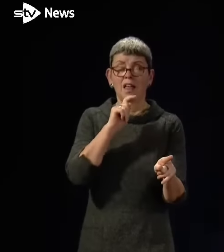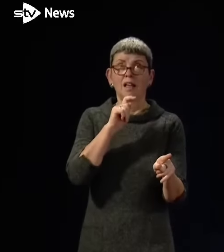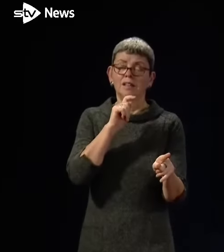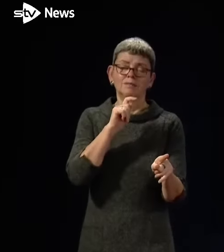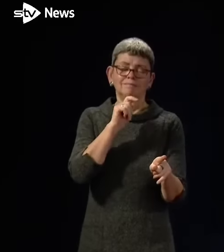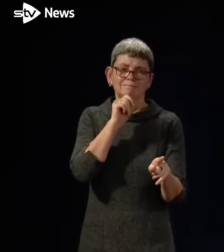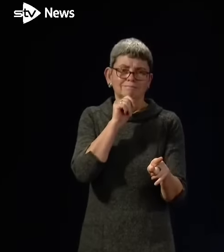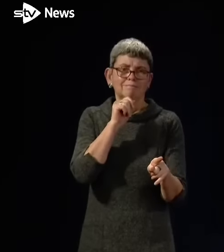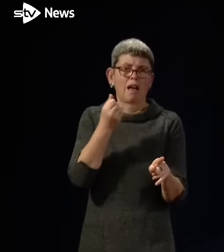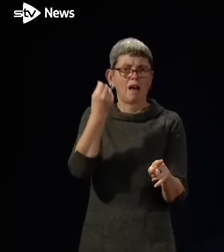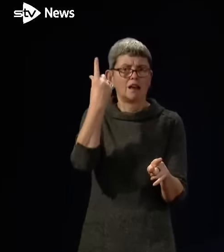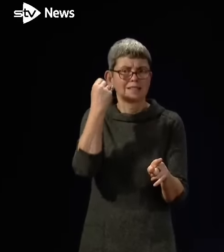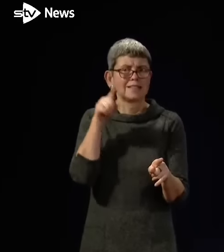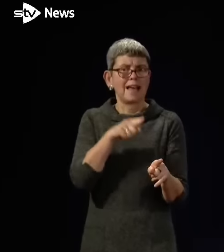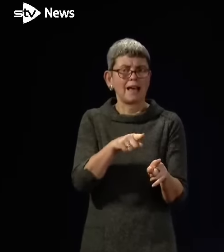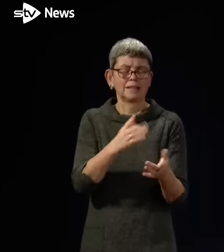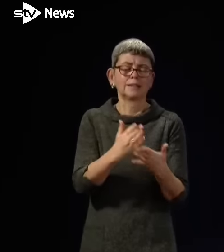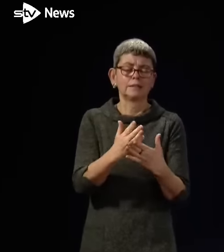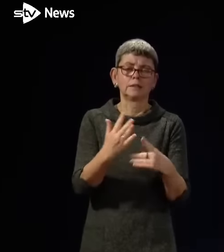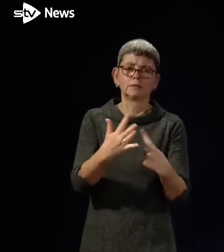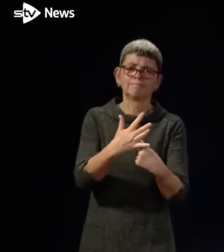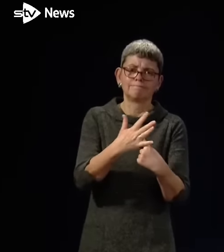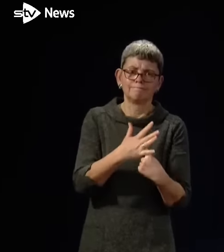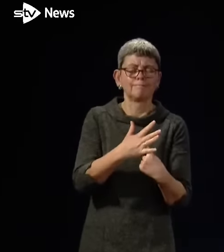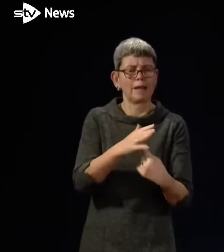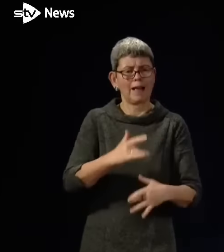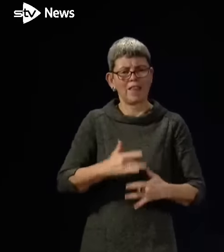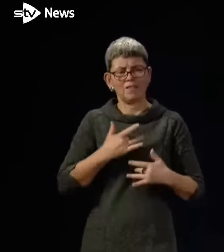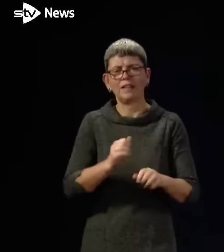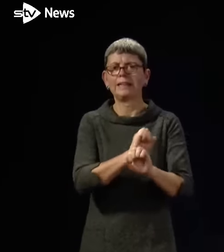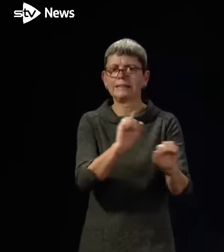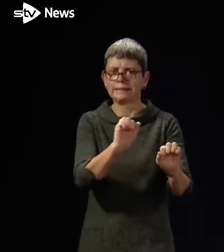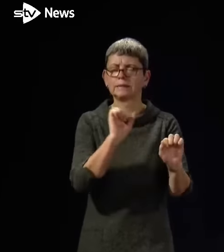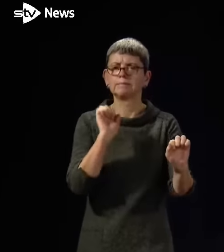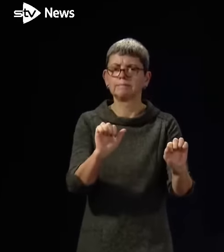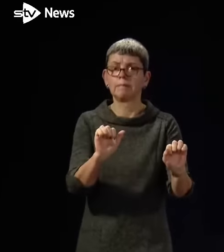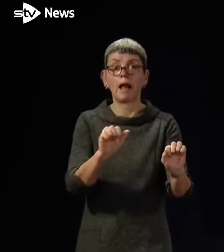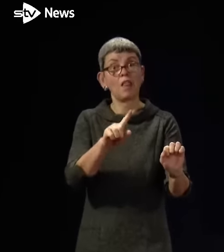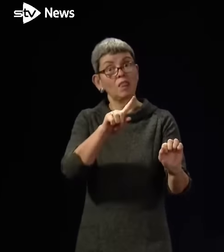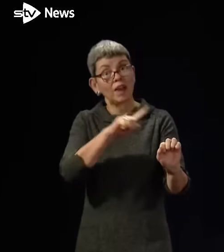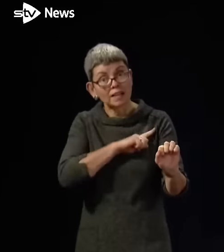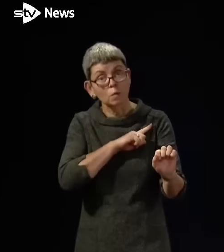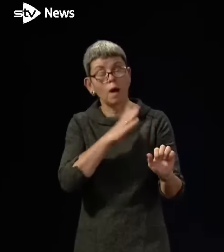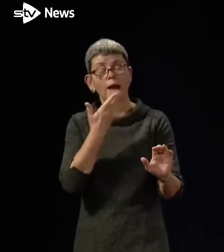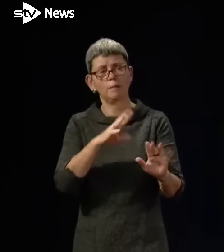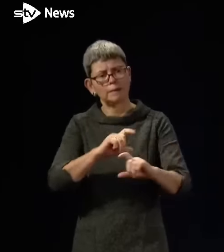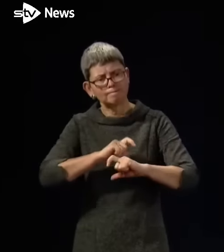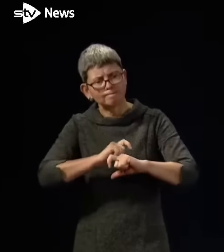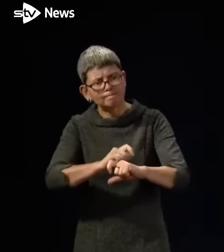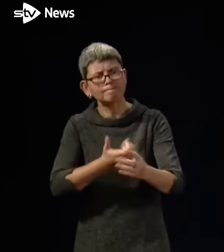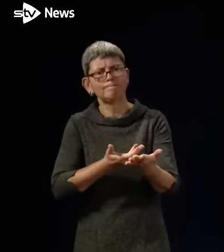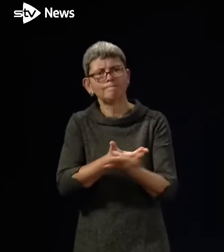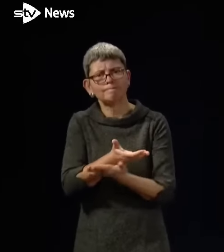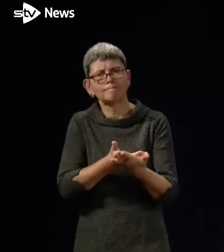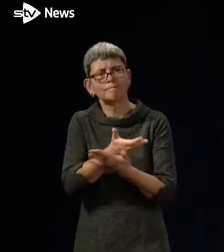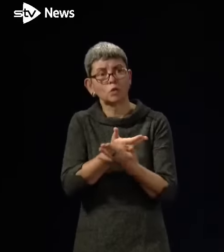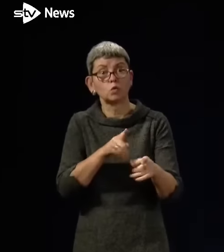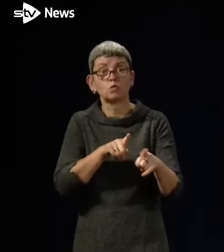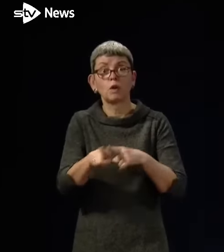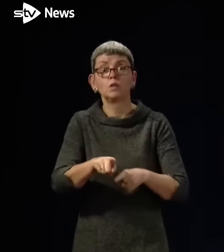I appreciate and recognise the strength of feeling there. That's why we remain so focused on trying to avoid it.